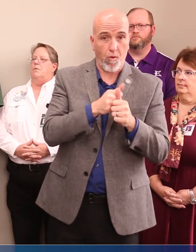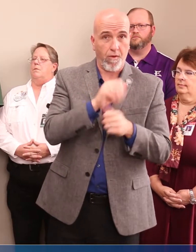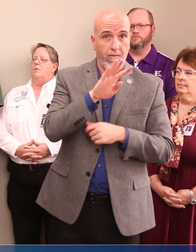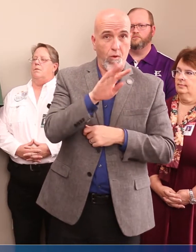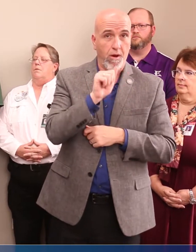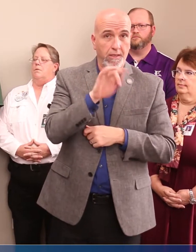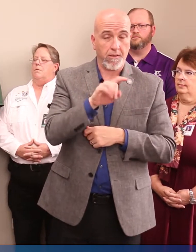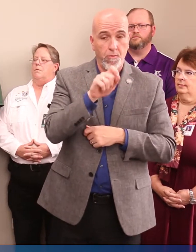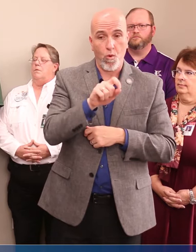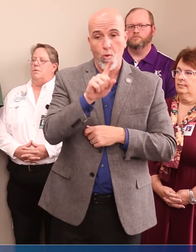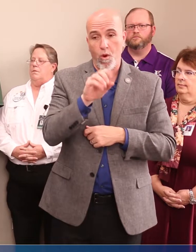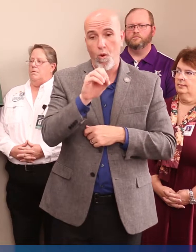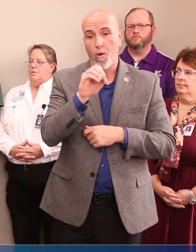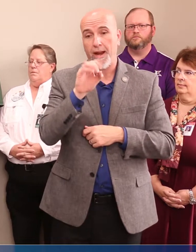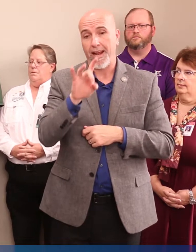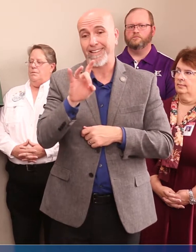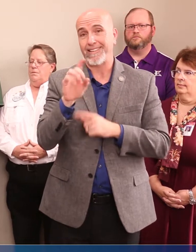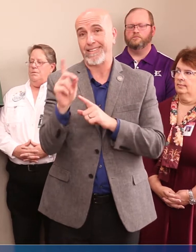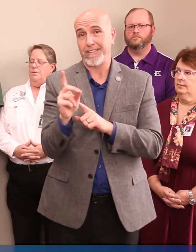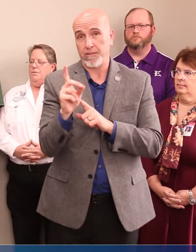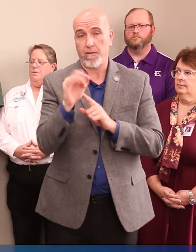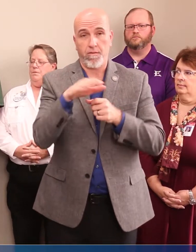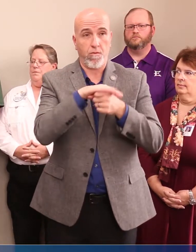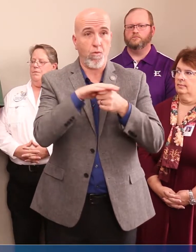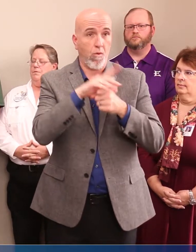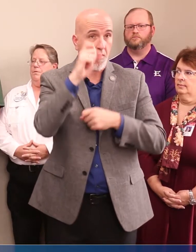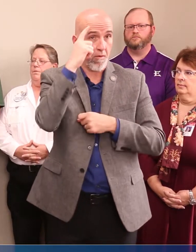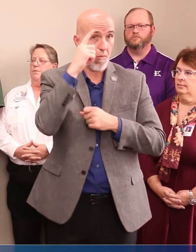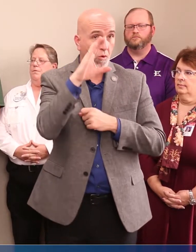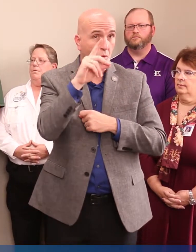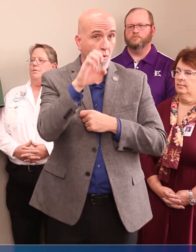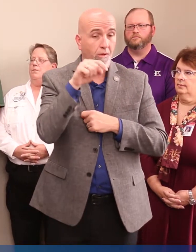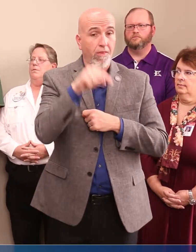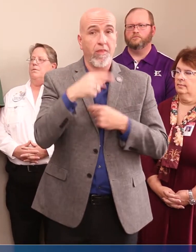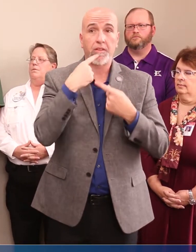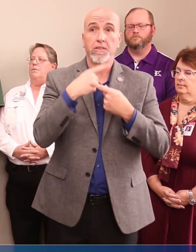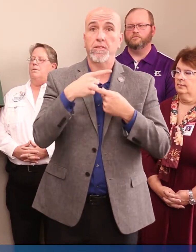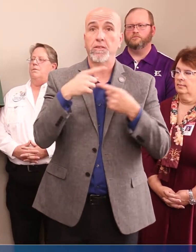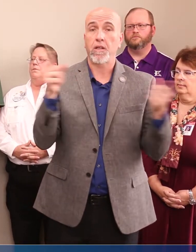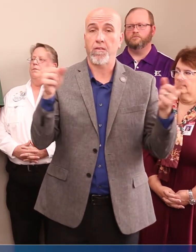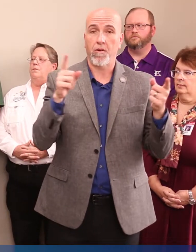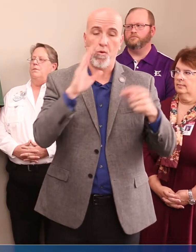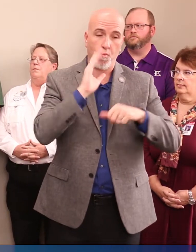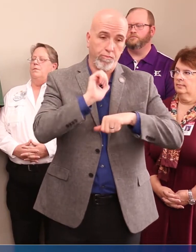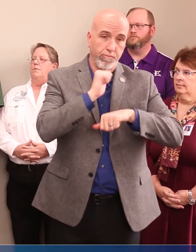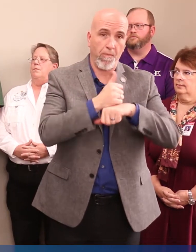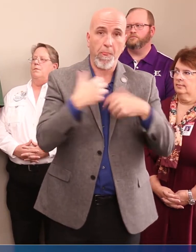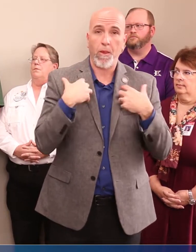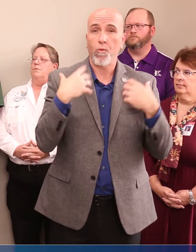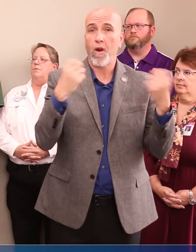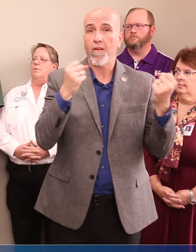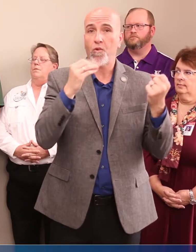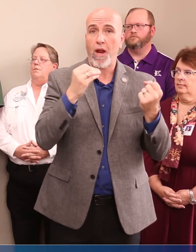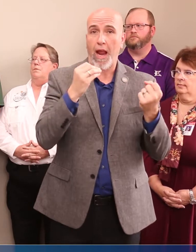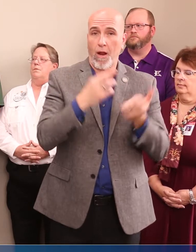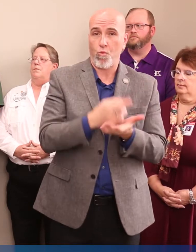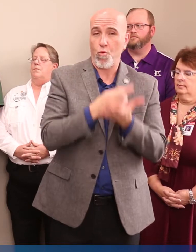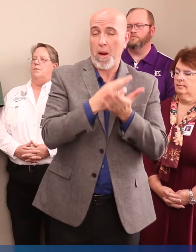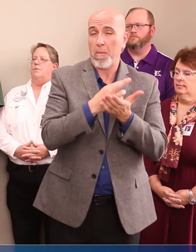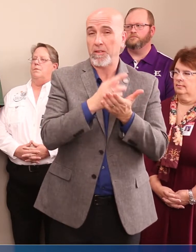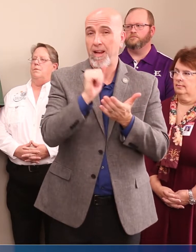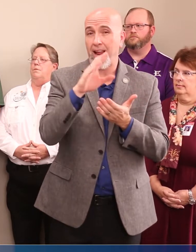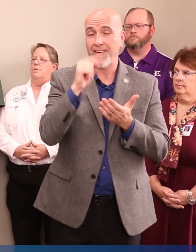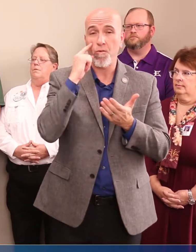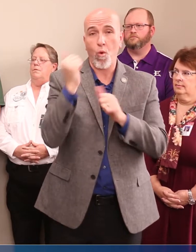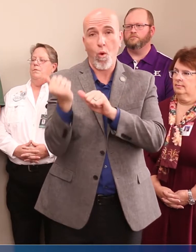.018 of the Local Government Code, this declaration activates the recovery and rehabilitation aspects